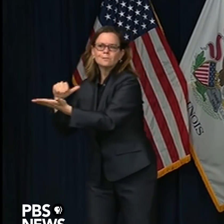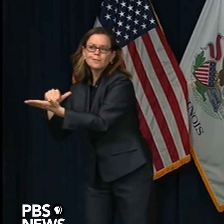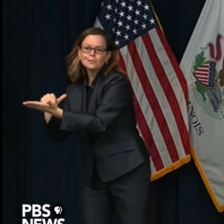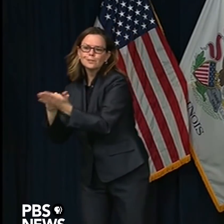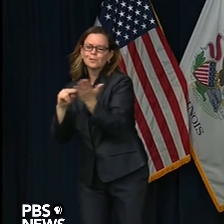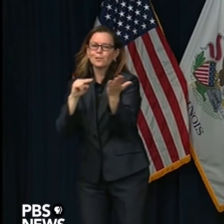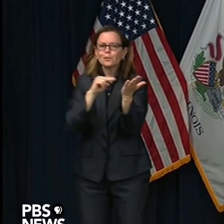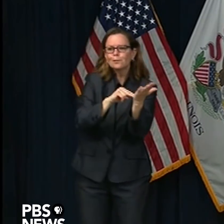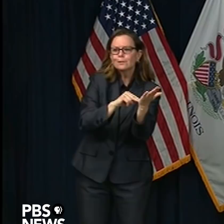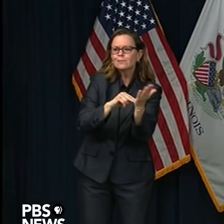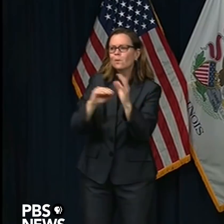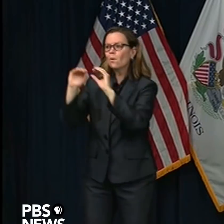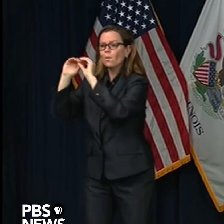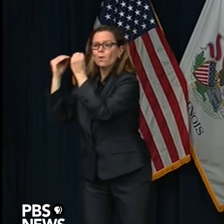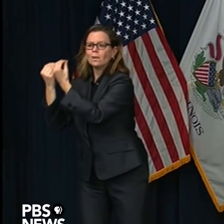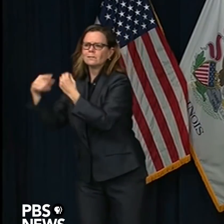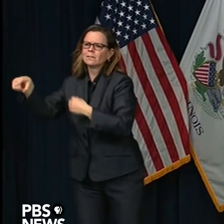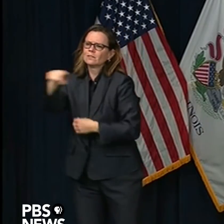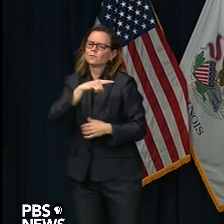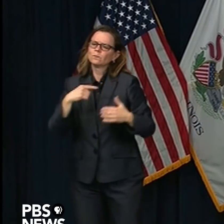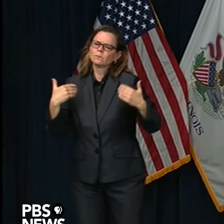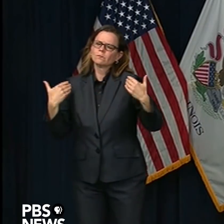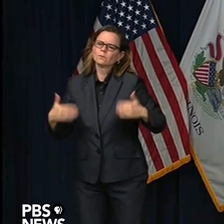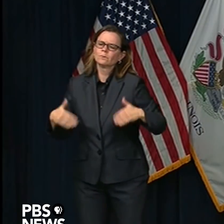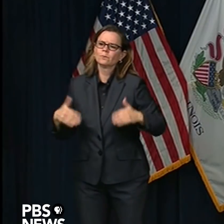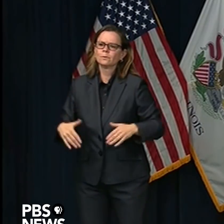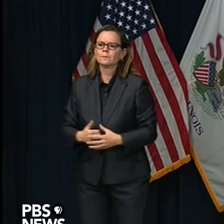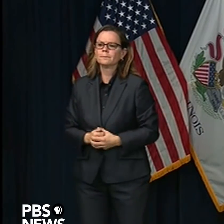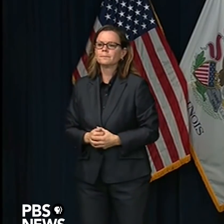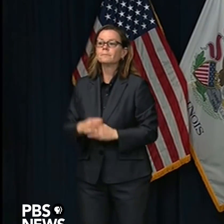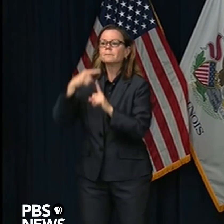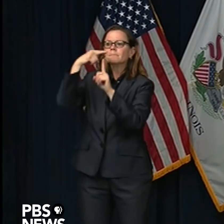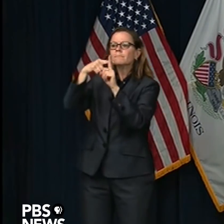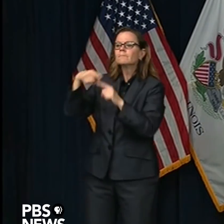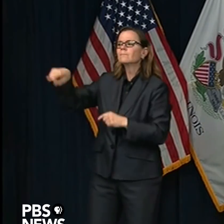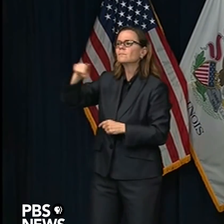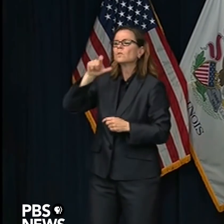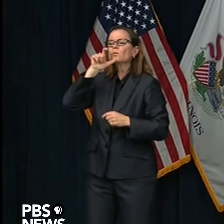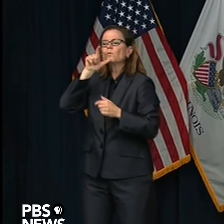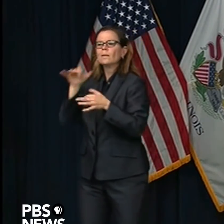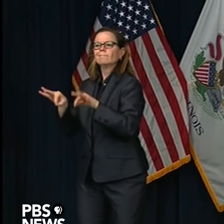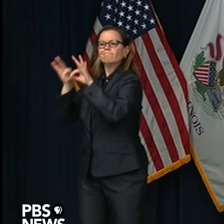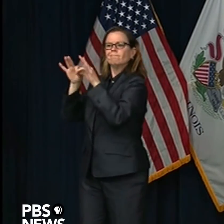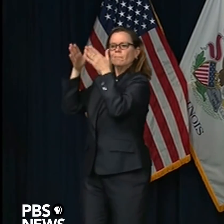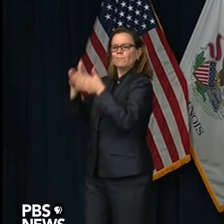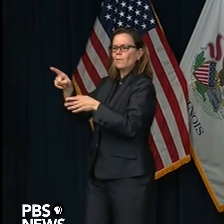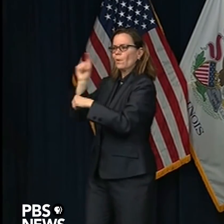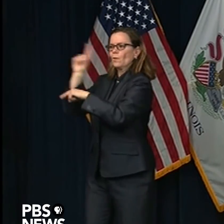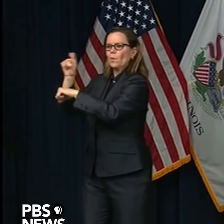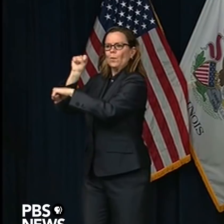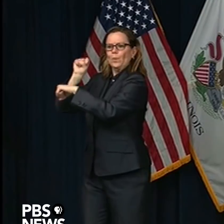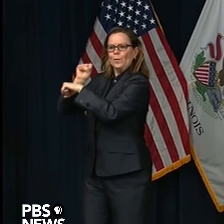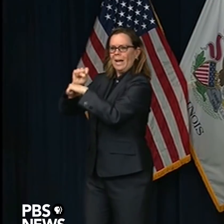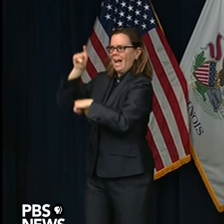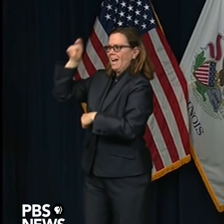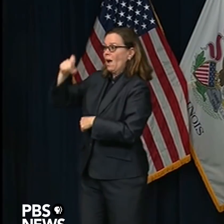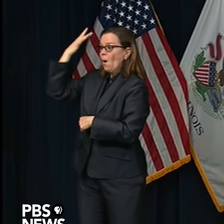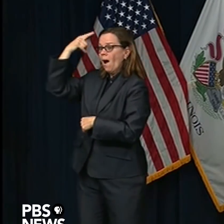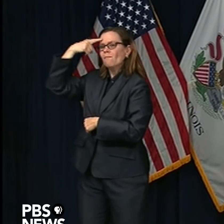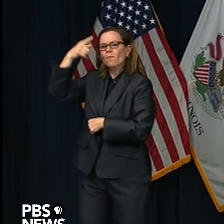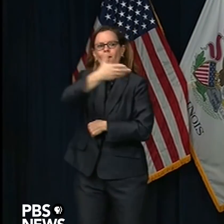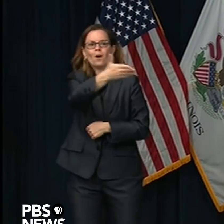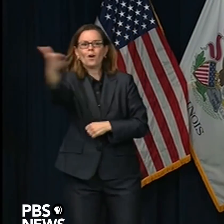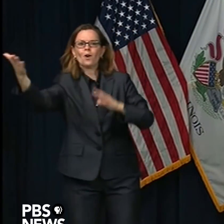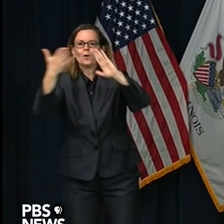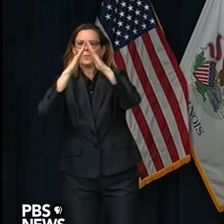essential workers that show up to work every day to make sure that all the people of Illinois have the supplies have the products that